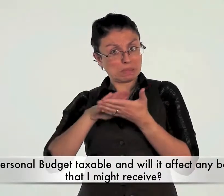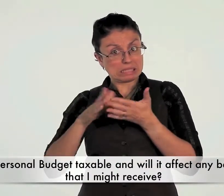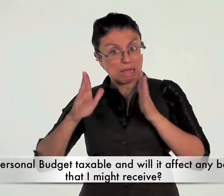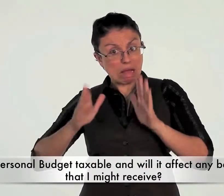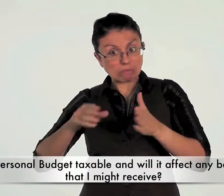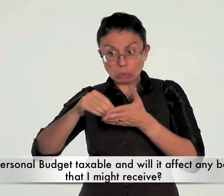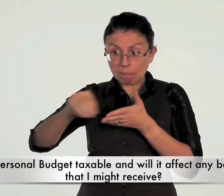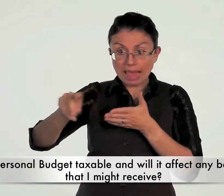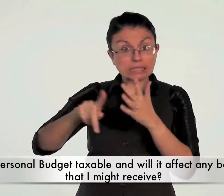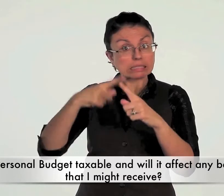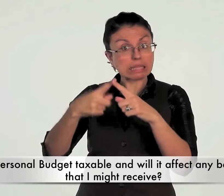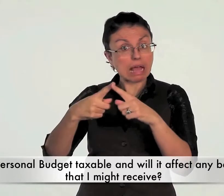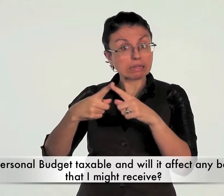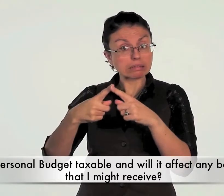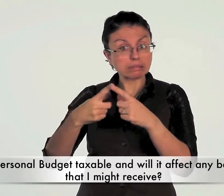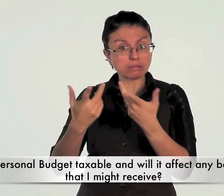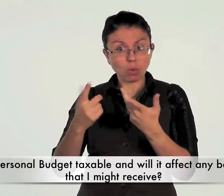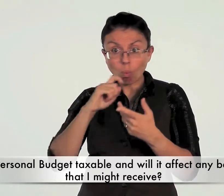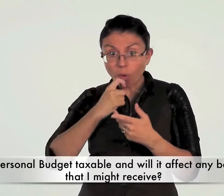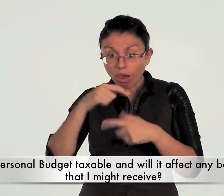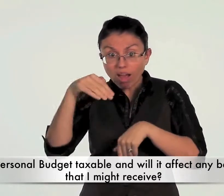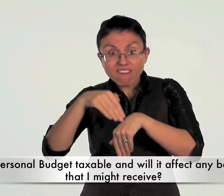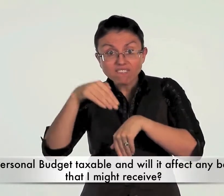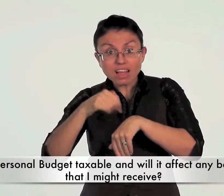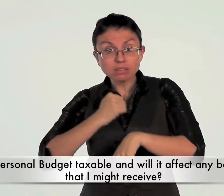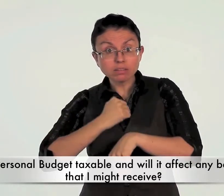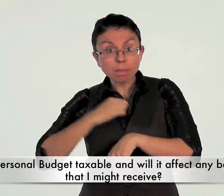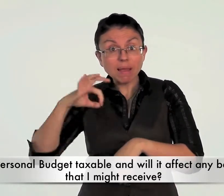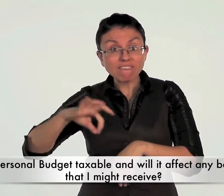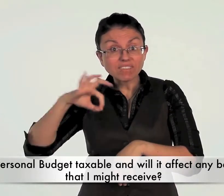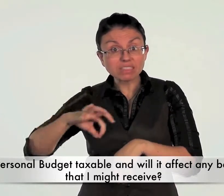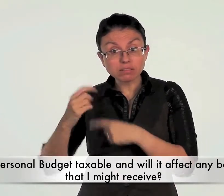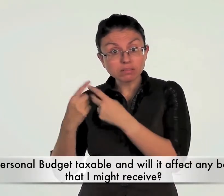Is a personal budget taxable and will it affect any benefits that I might receive?